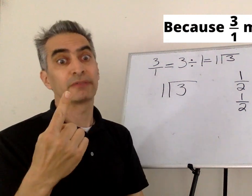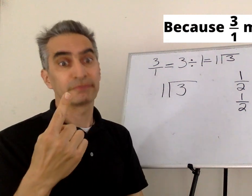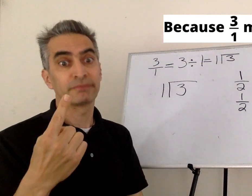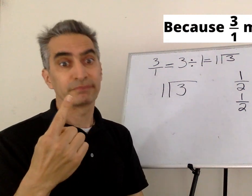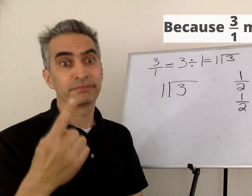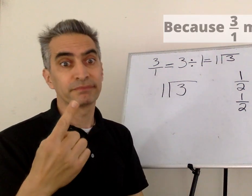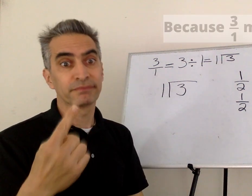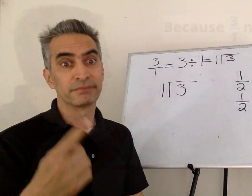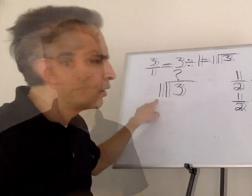one.